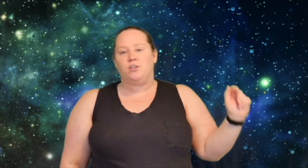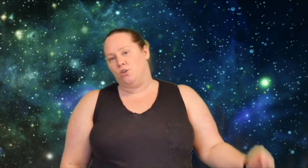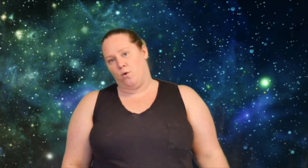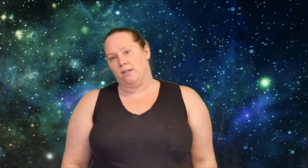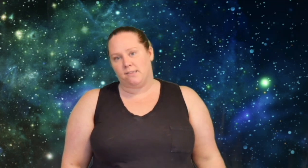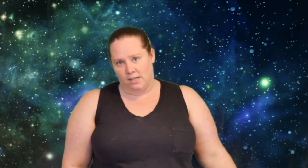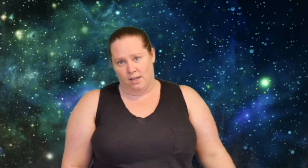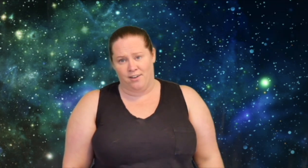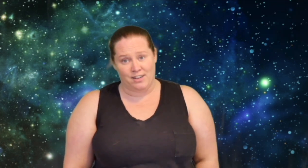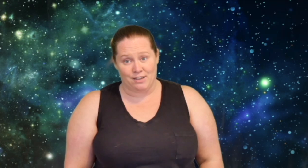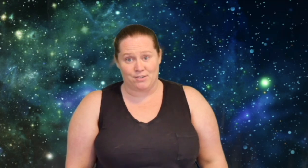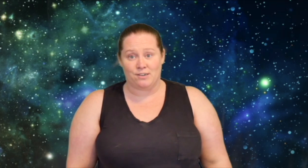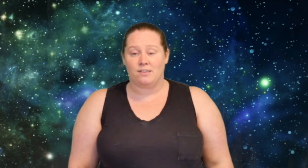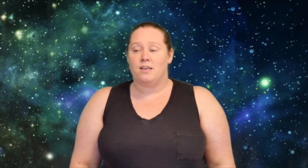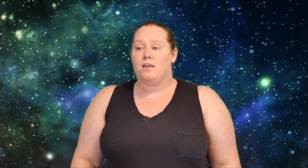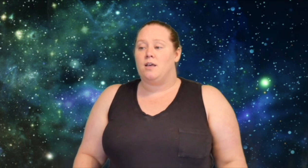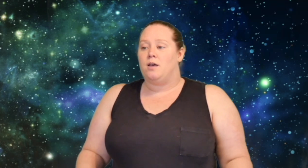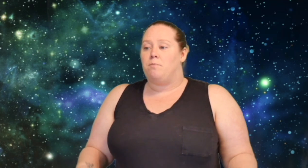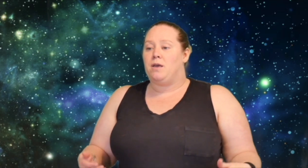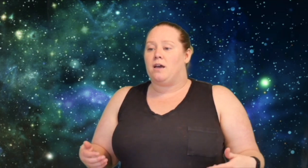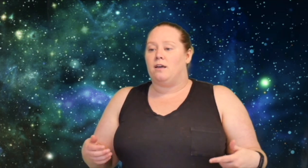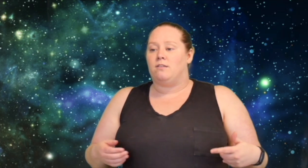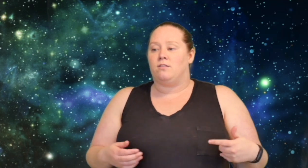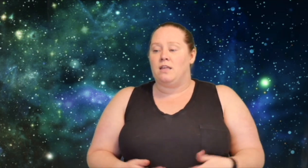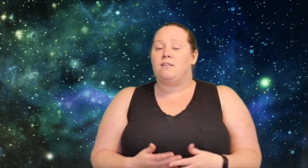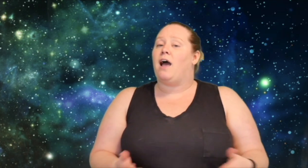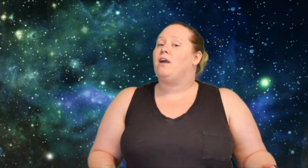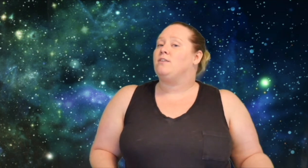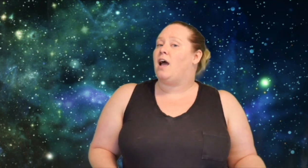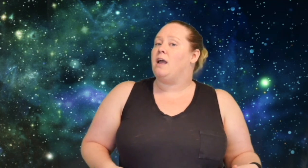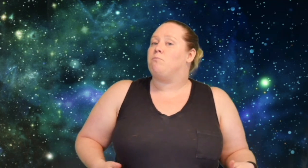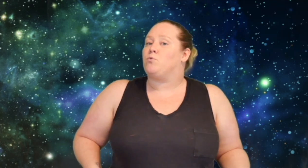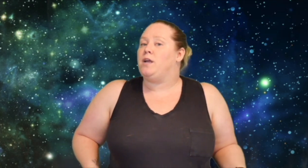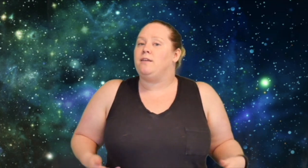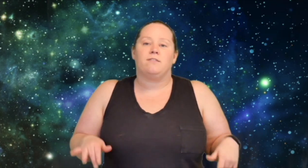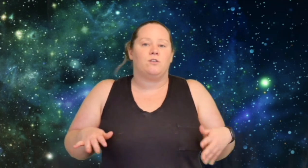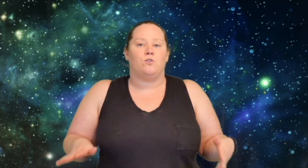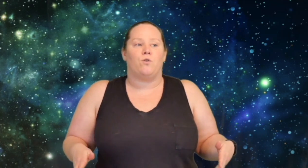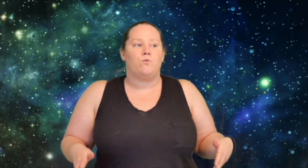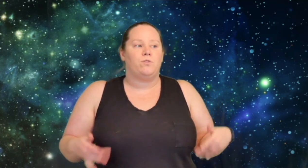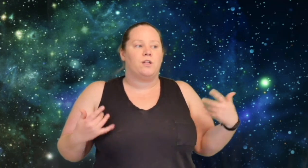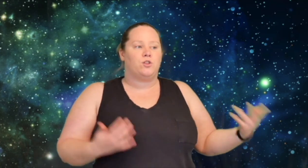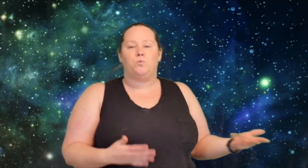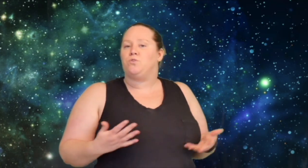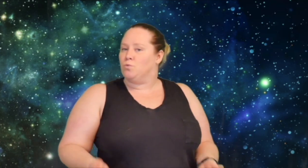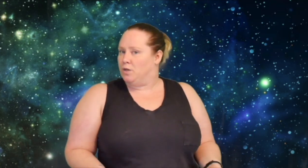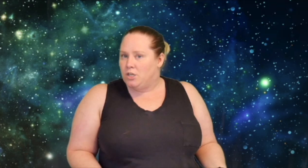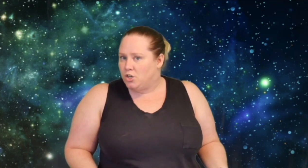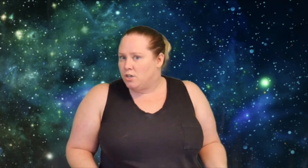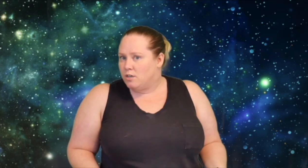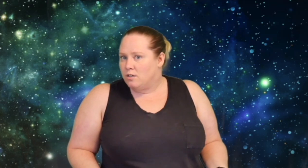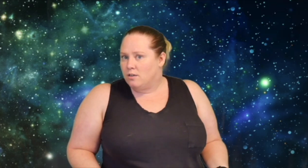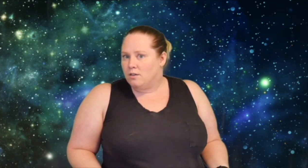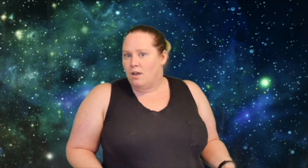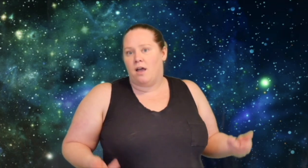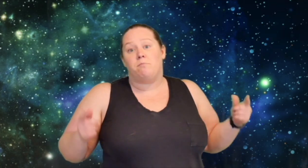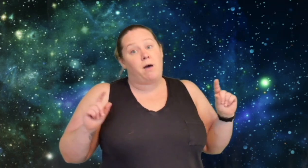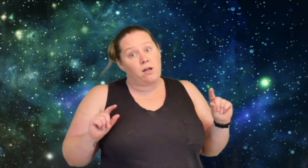annoyance to lovers, because the entire time Reed doesn't know that Lou was a witch, and mild